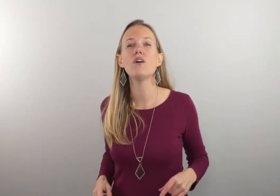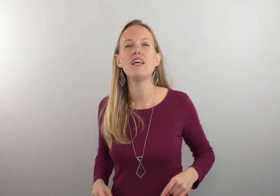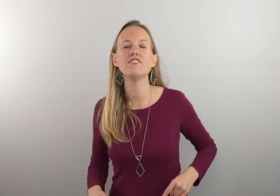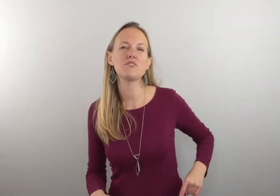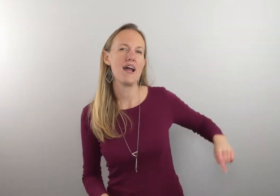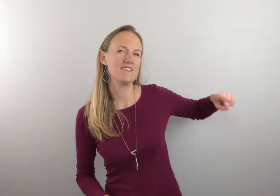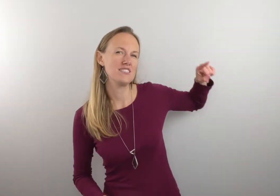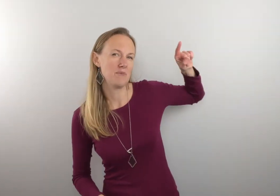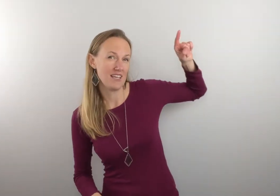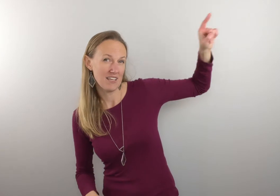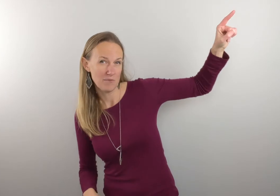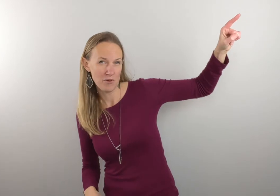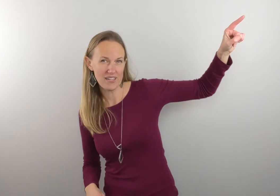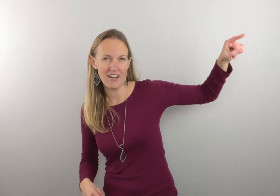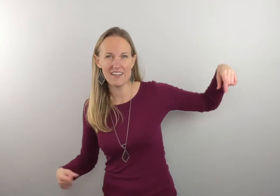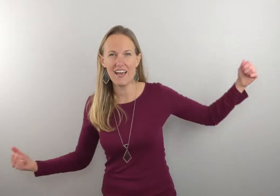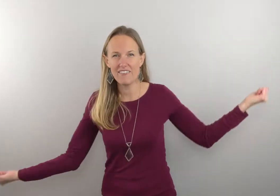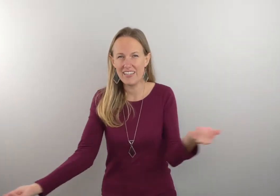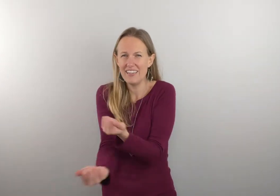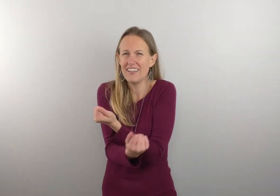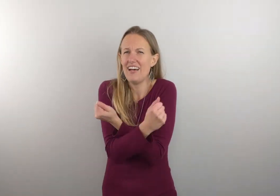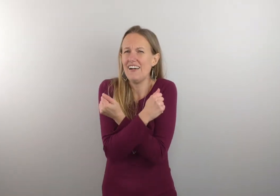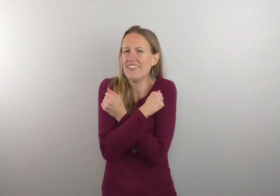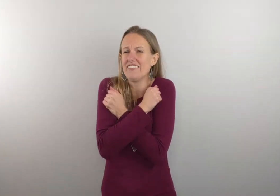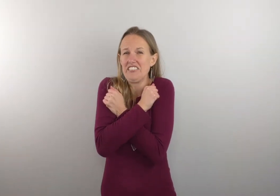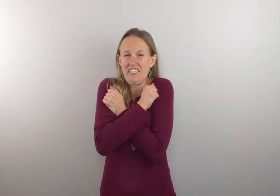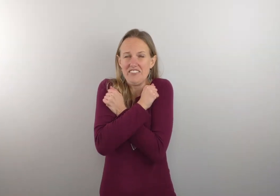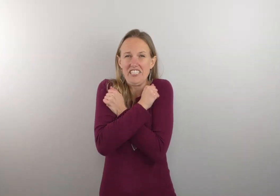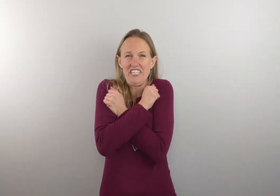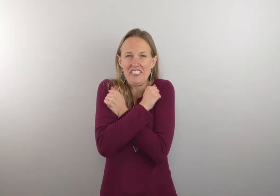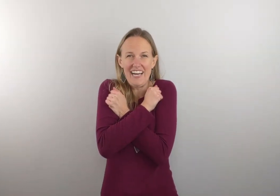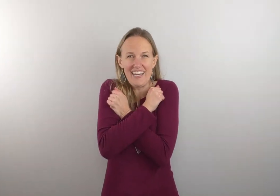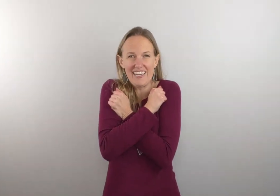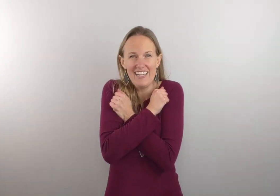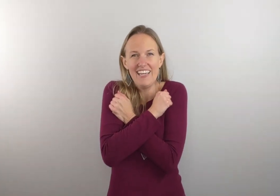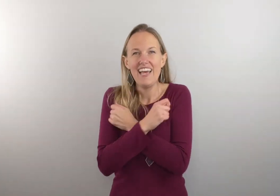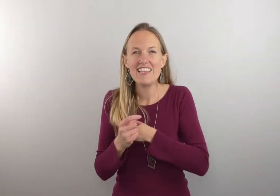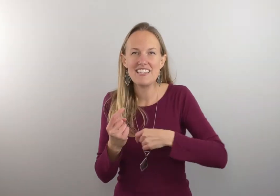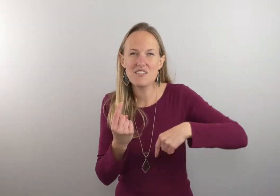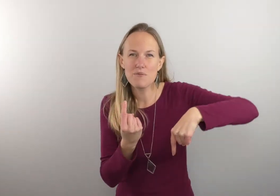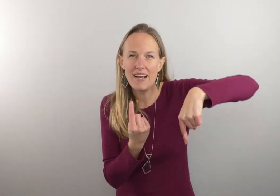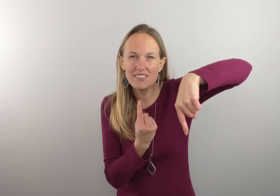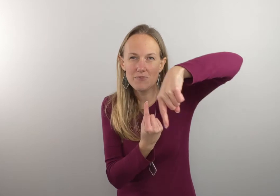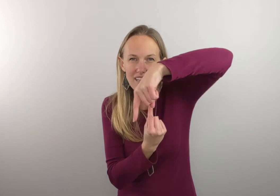love surrounds me pointing God in heaven love give yourself a good old hug and then surrounds me